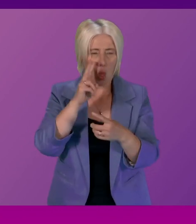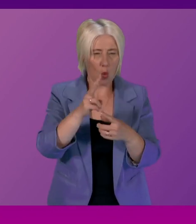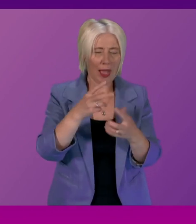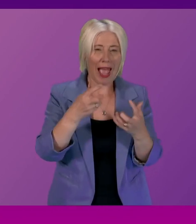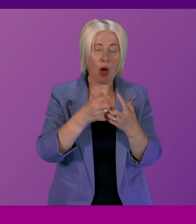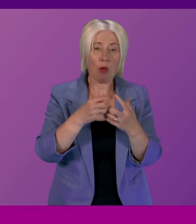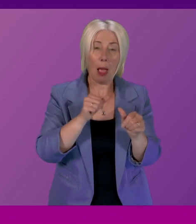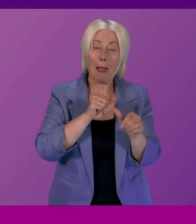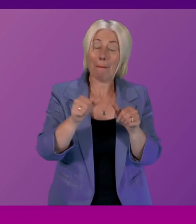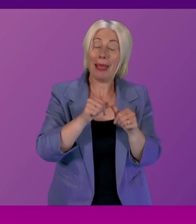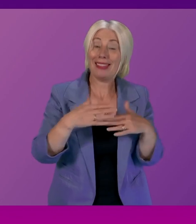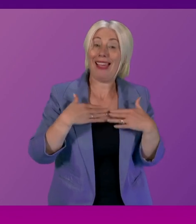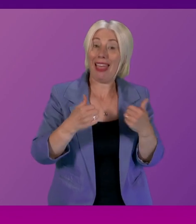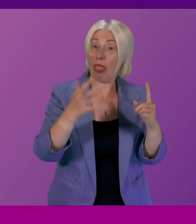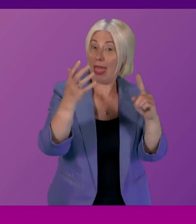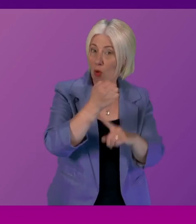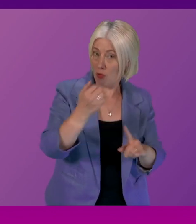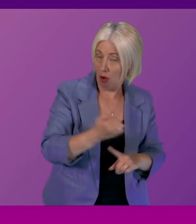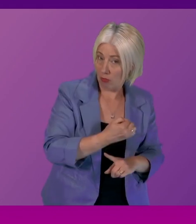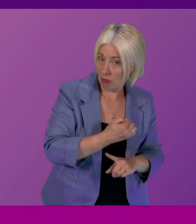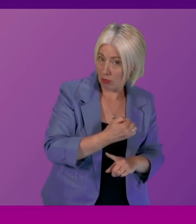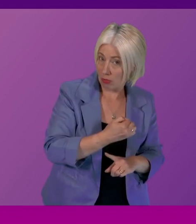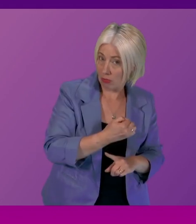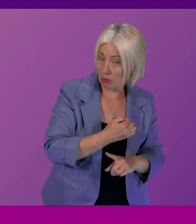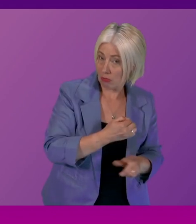to better health outcomes and in relation to